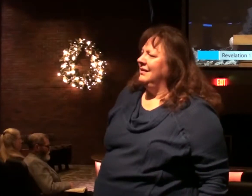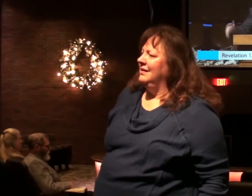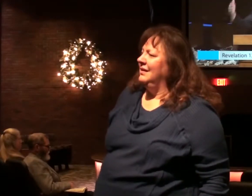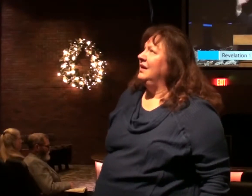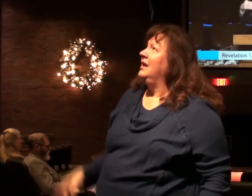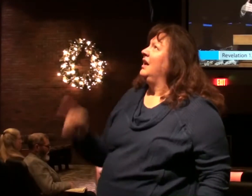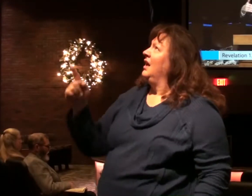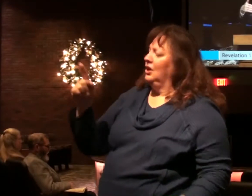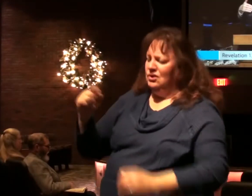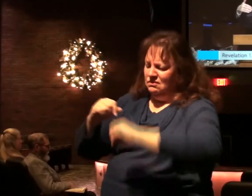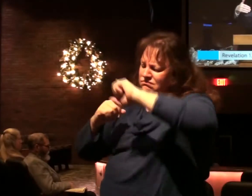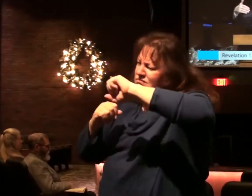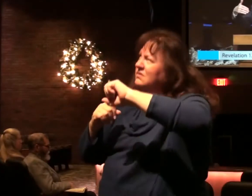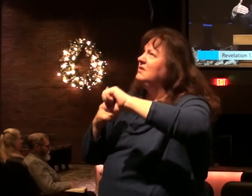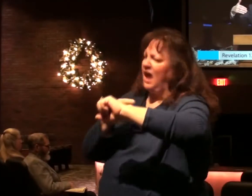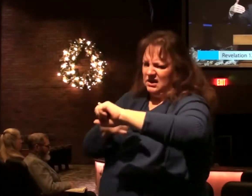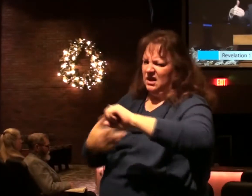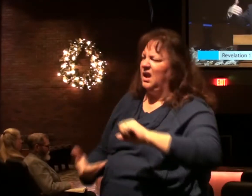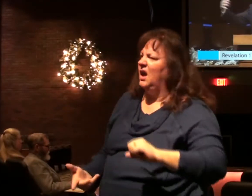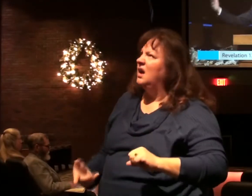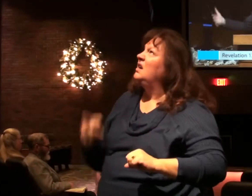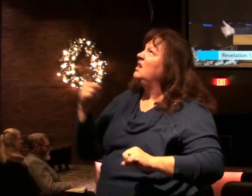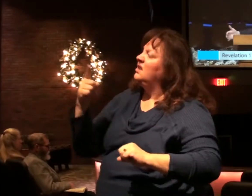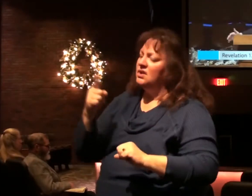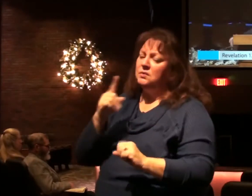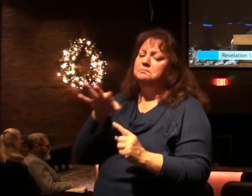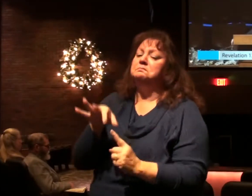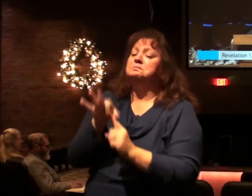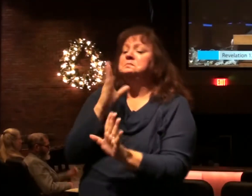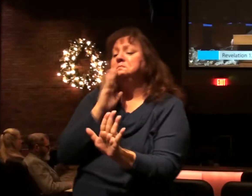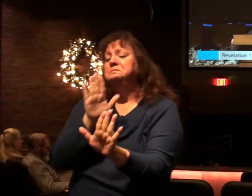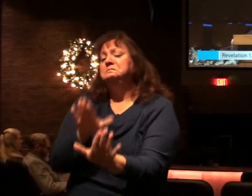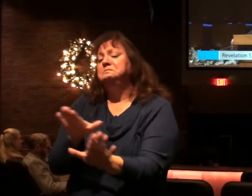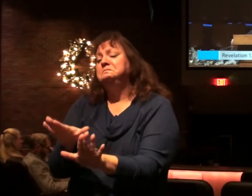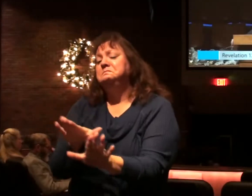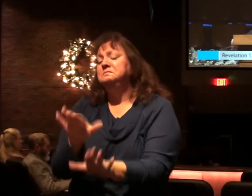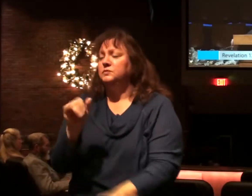You put a edge around him. You treat him special. Job.